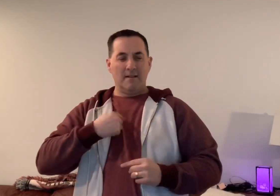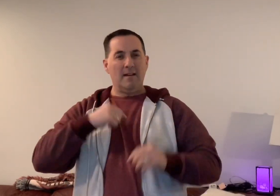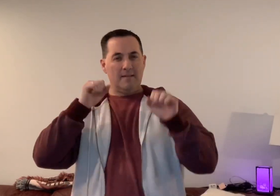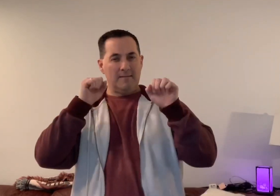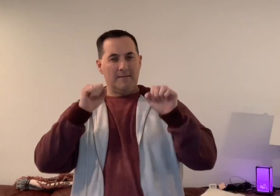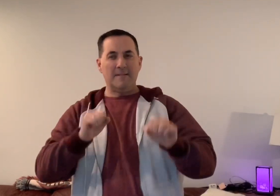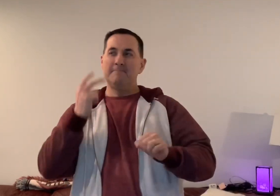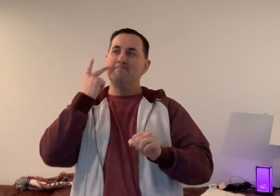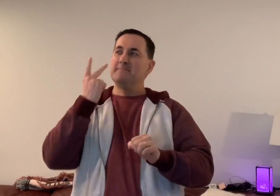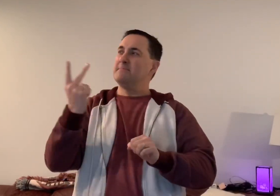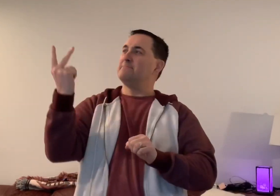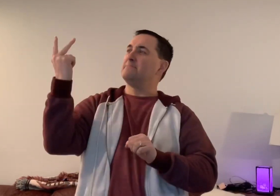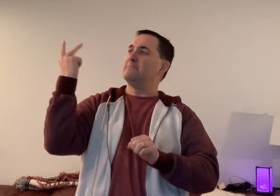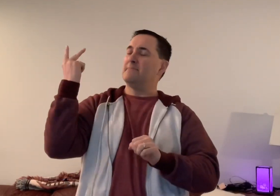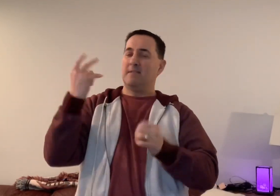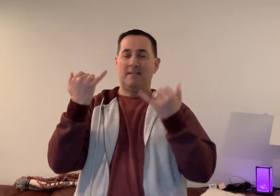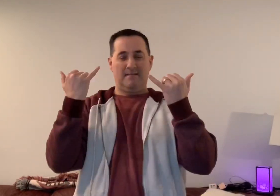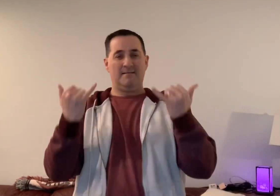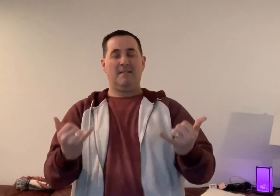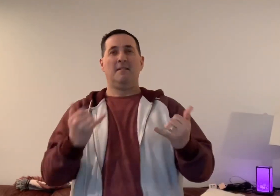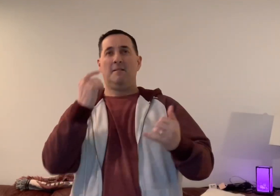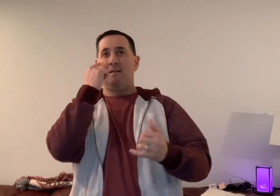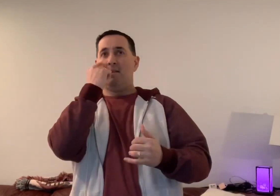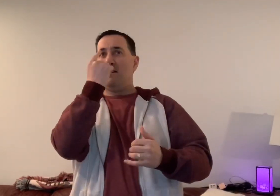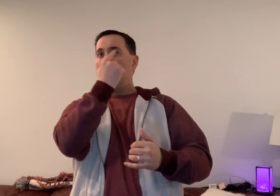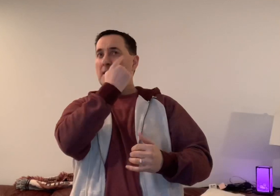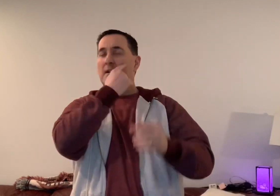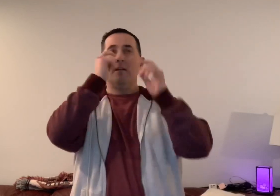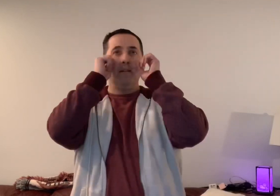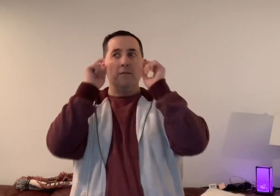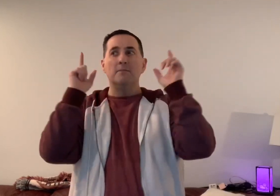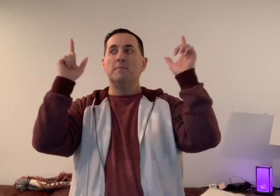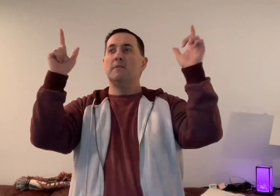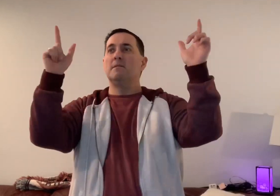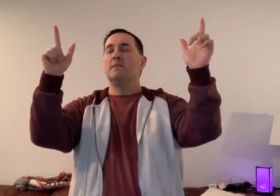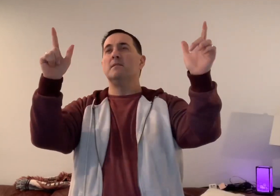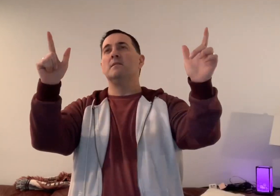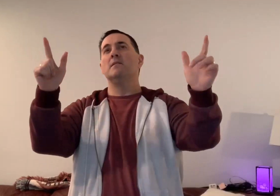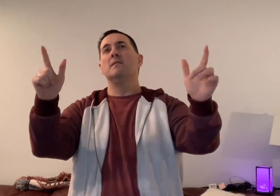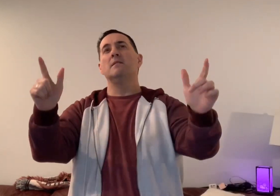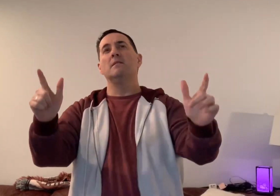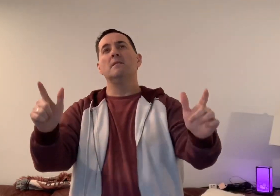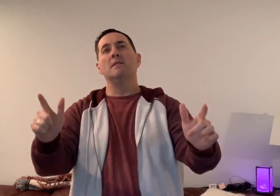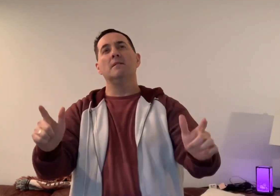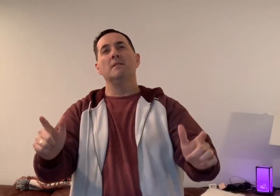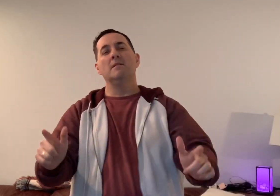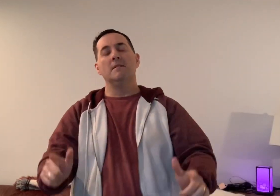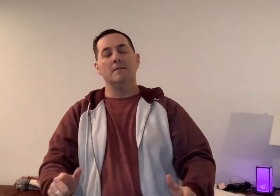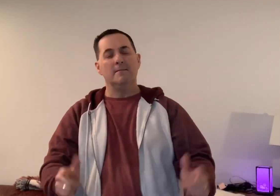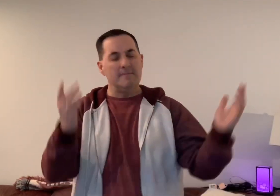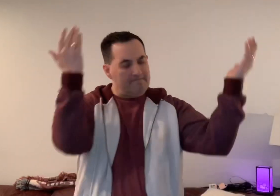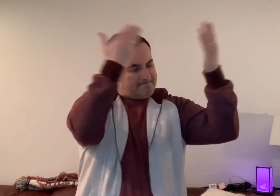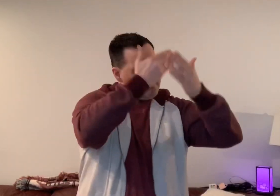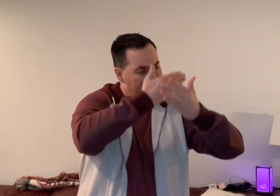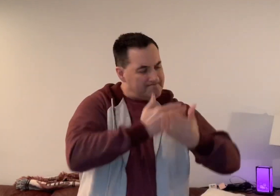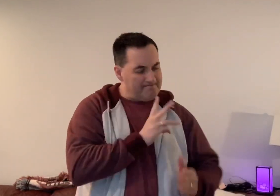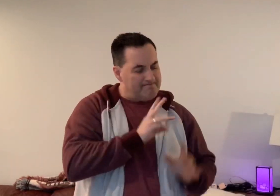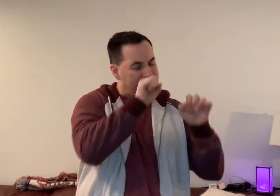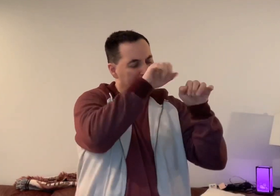see now with open eyes Darkest water and